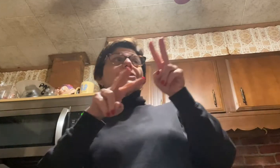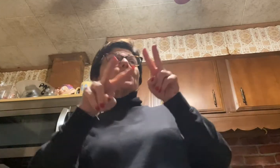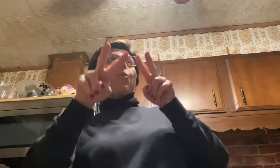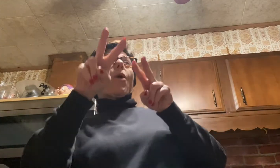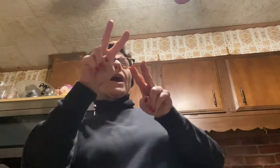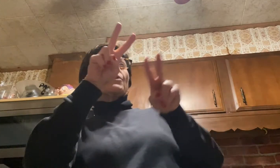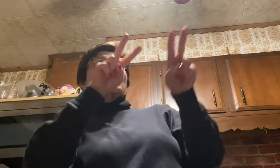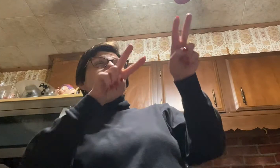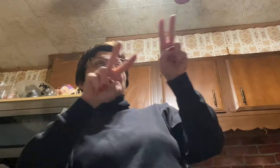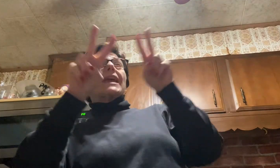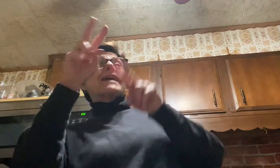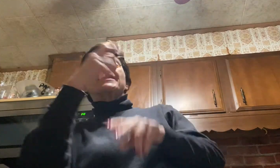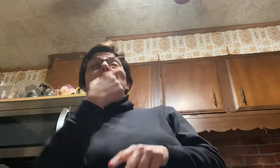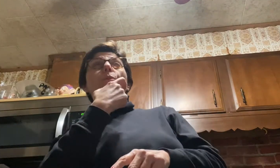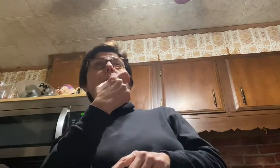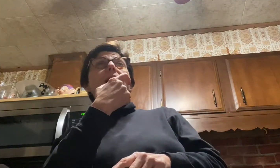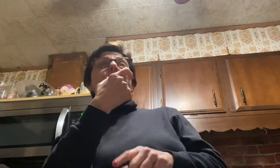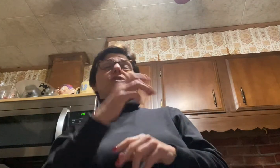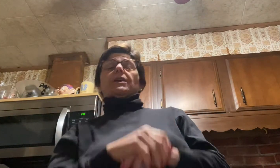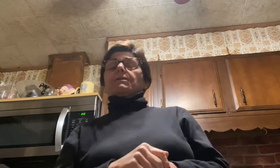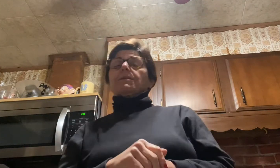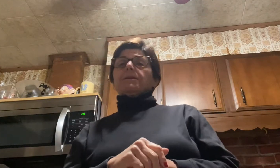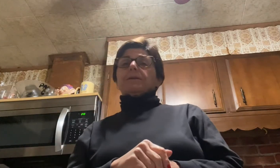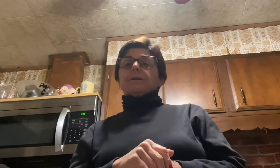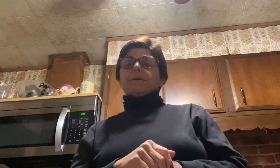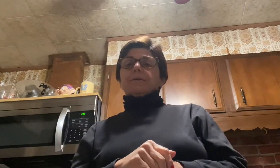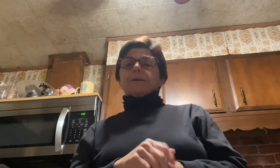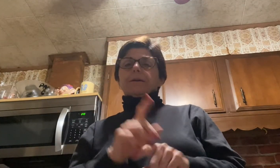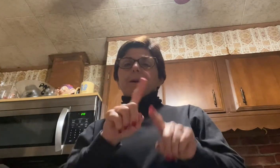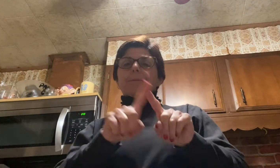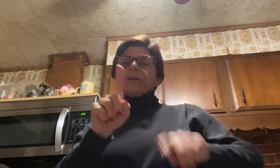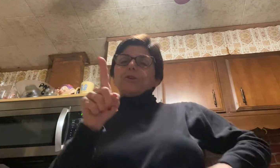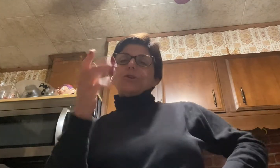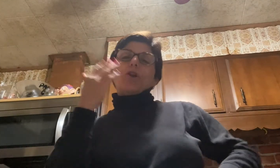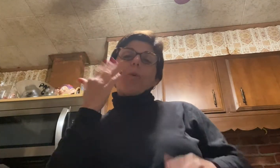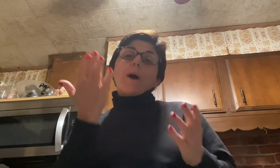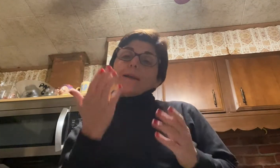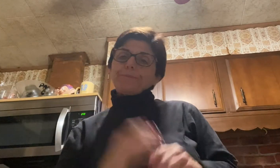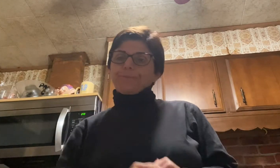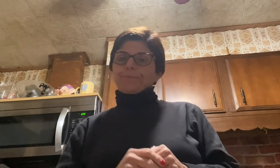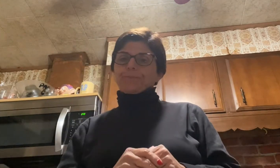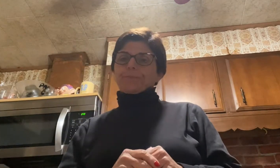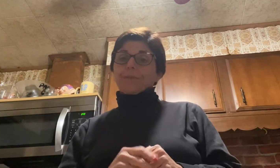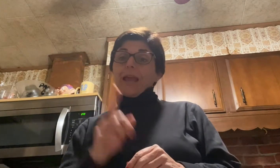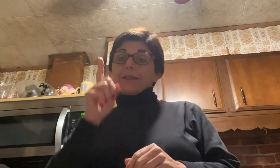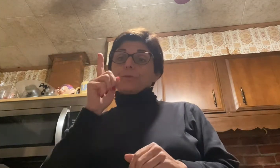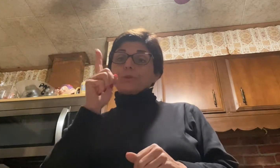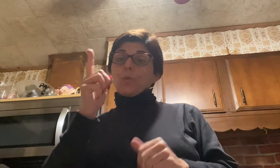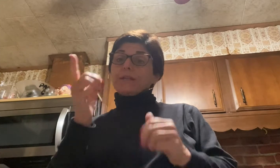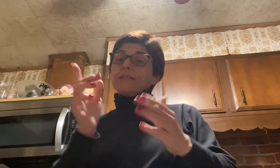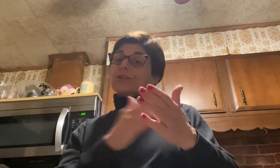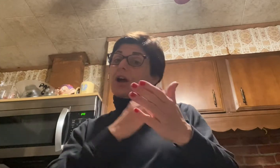looking at them and watching. But you know what? There was one song,